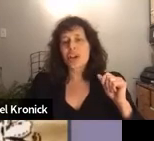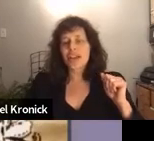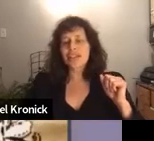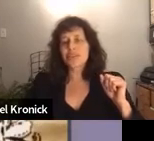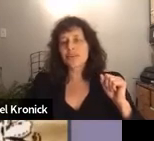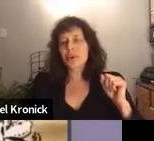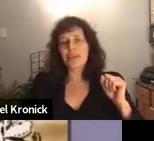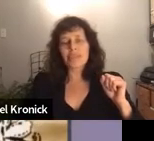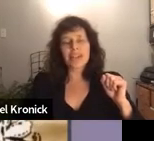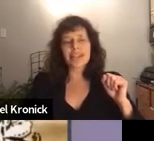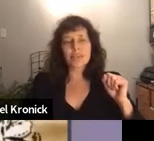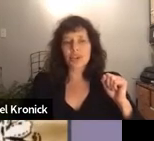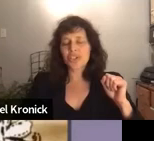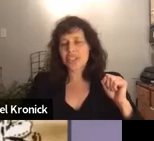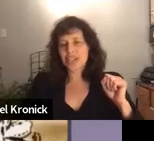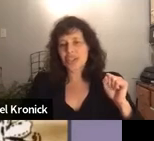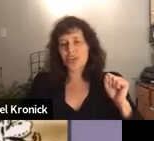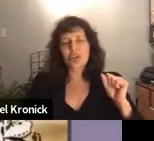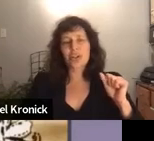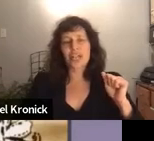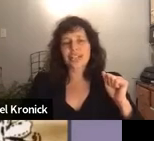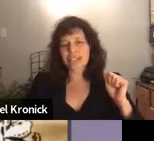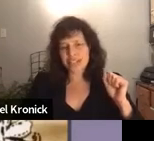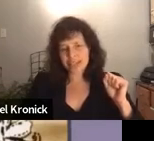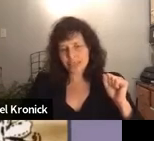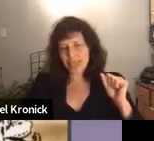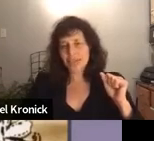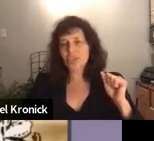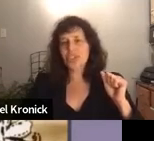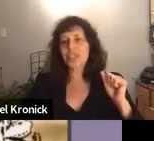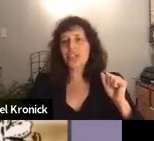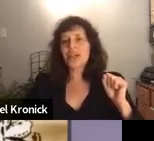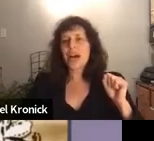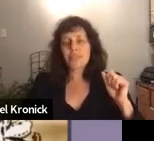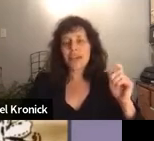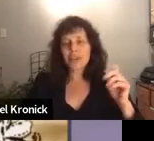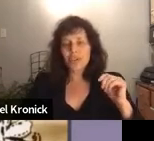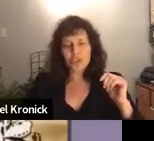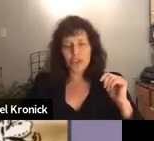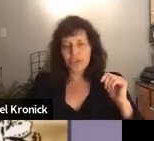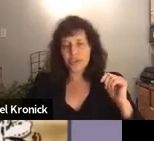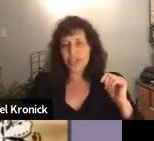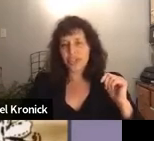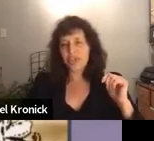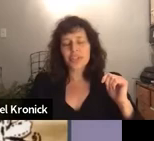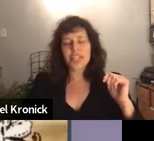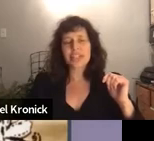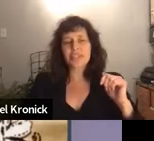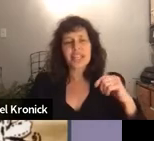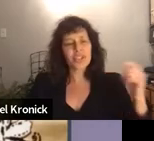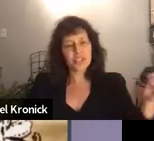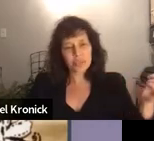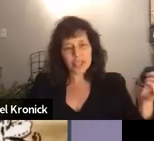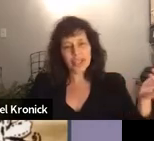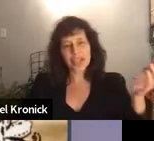this child, I met in immigration detention, I'll call Azadeh. And she, I met her during her 30 days